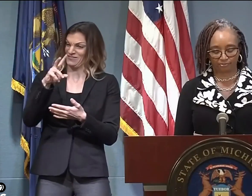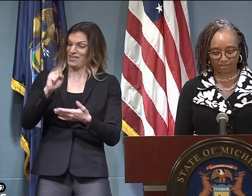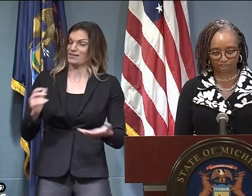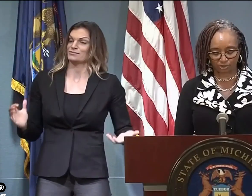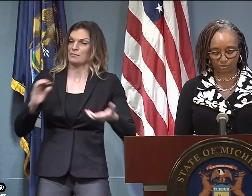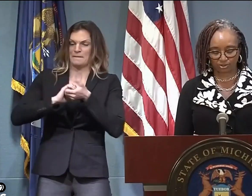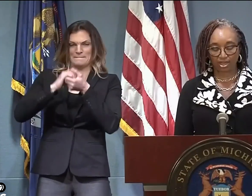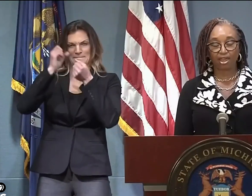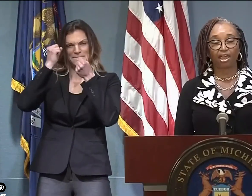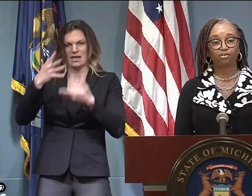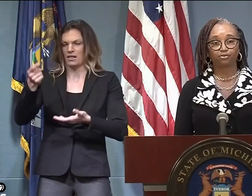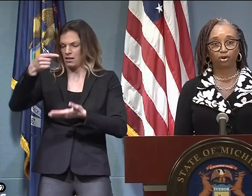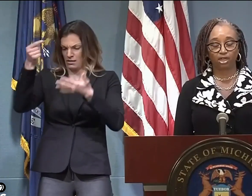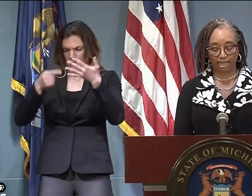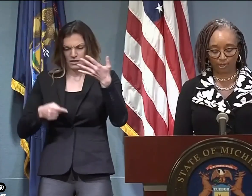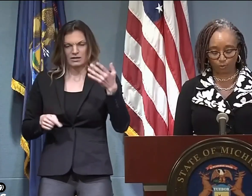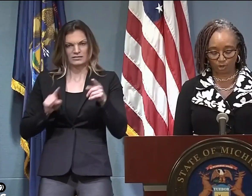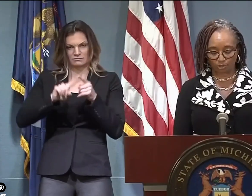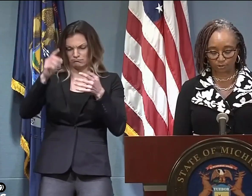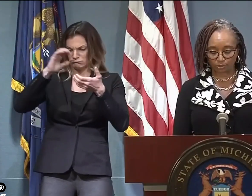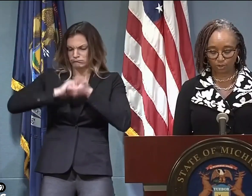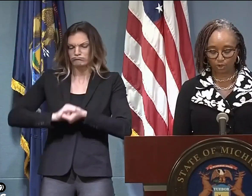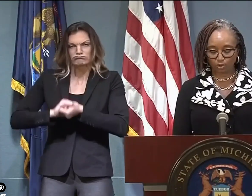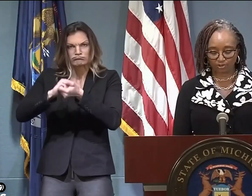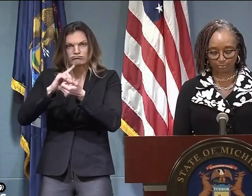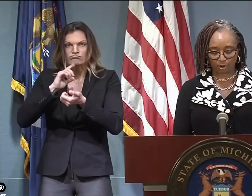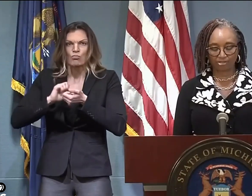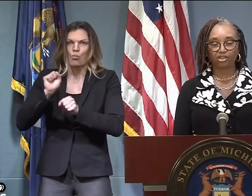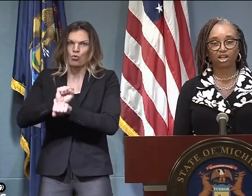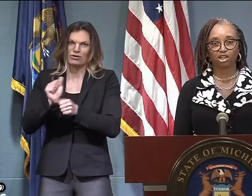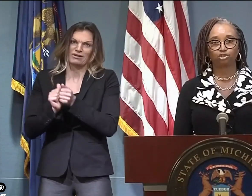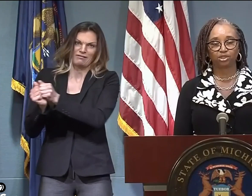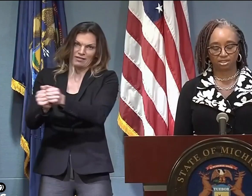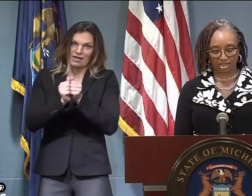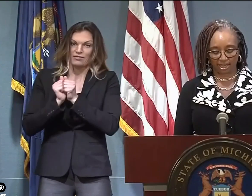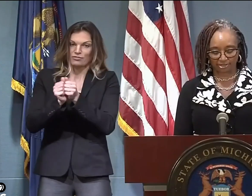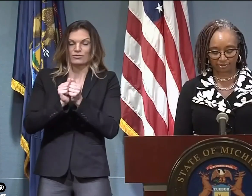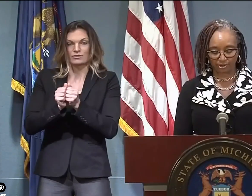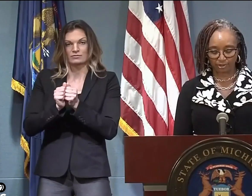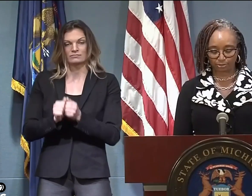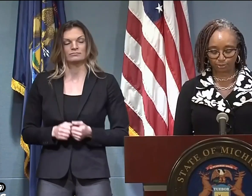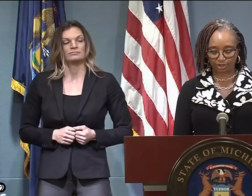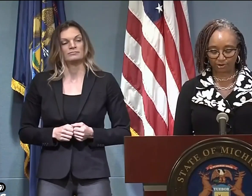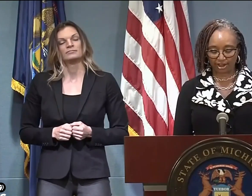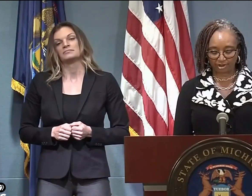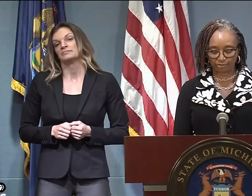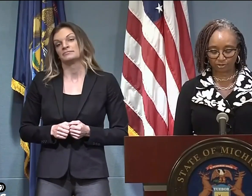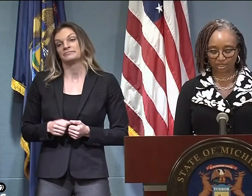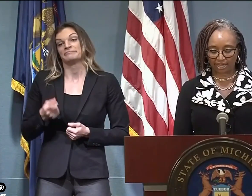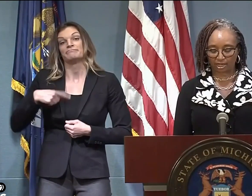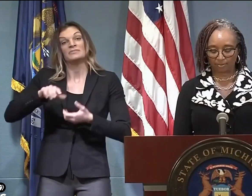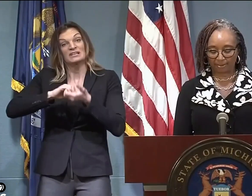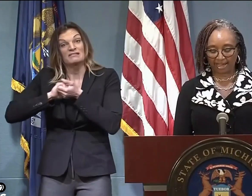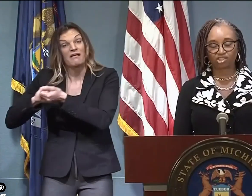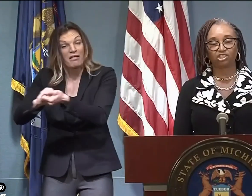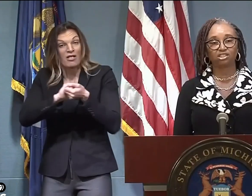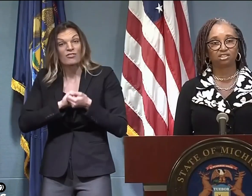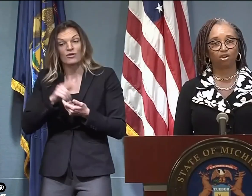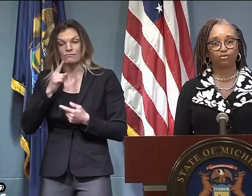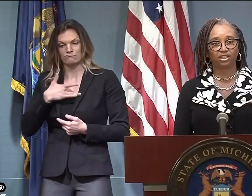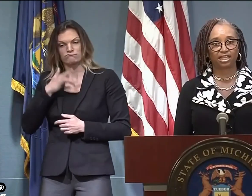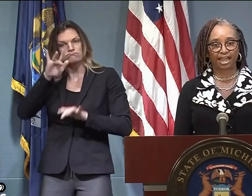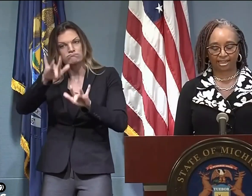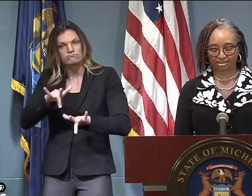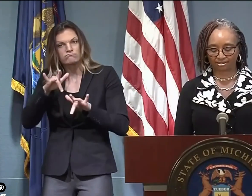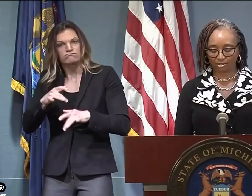an army of countless healthcare professionals and frontline workers who have brought the country together through